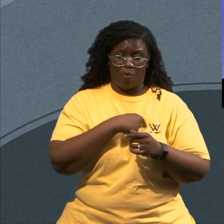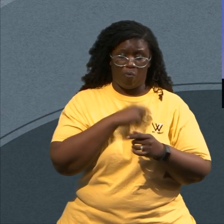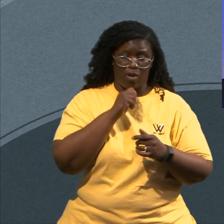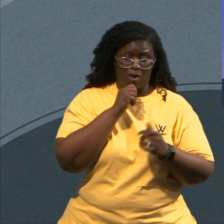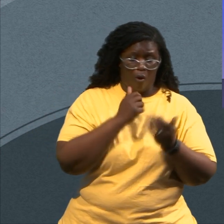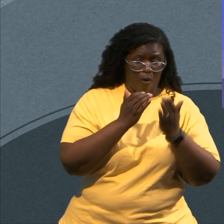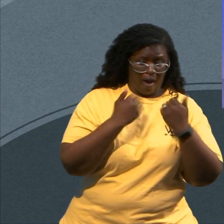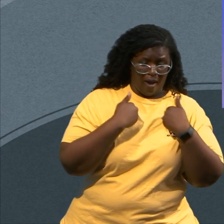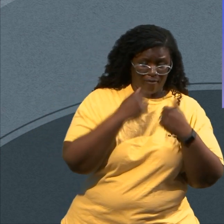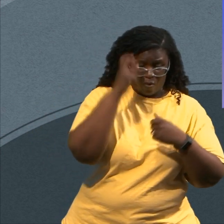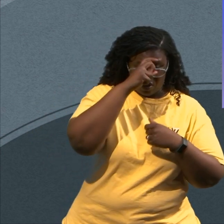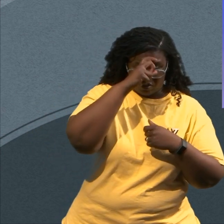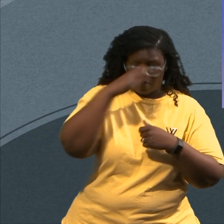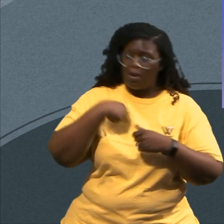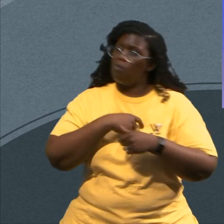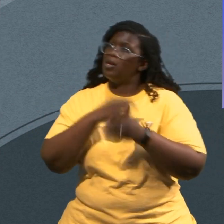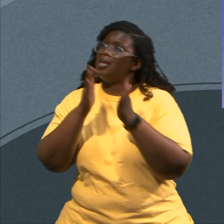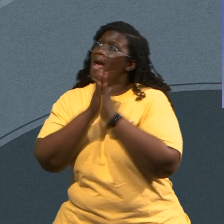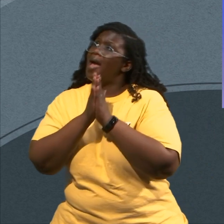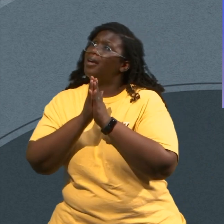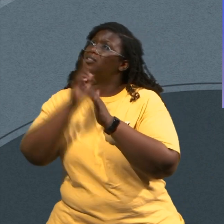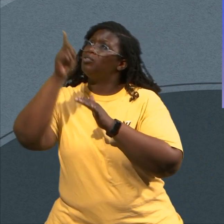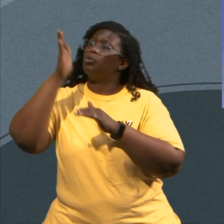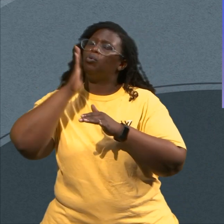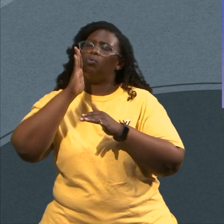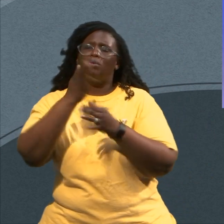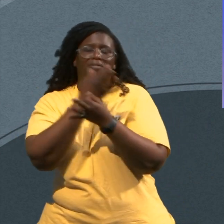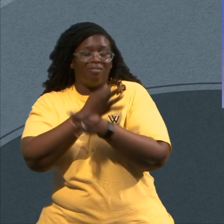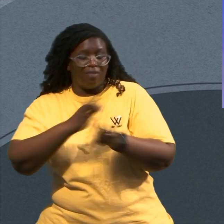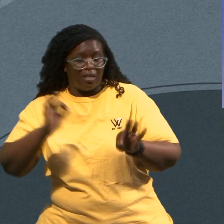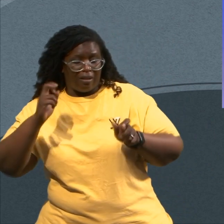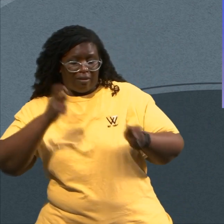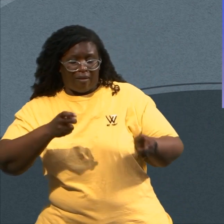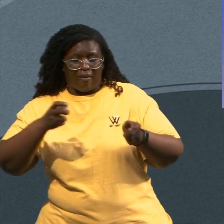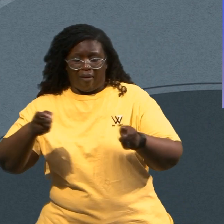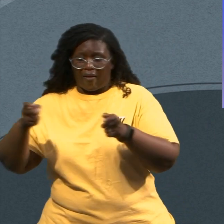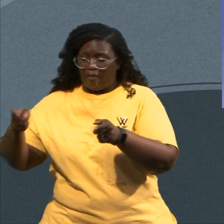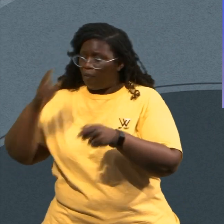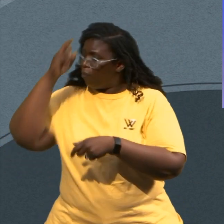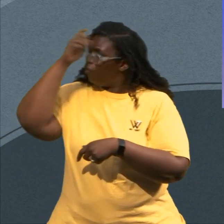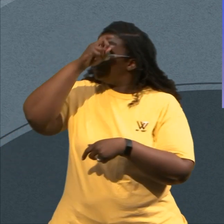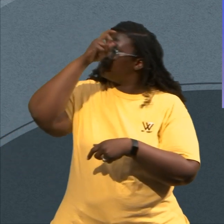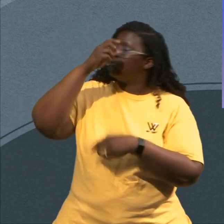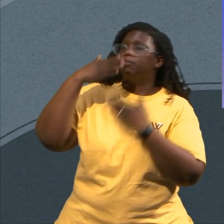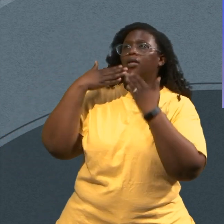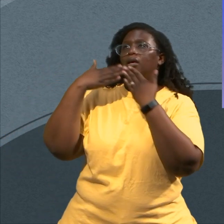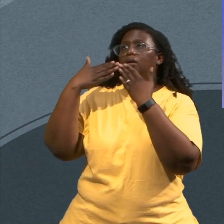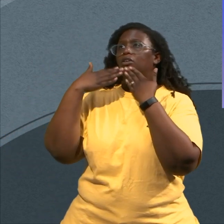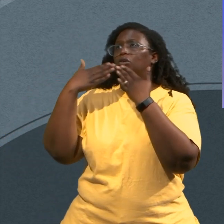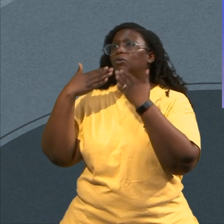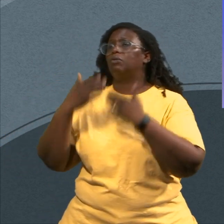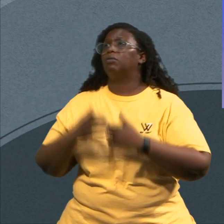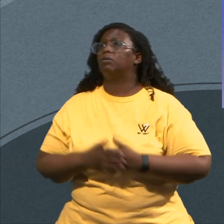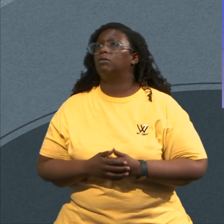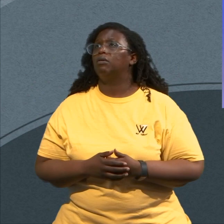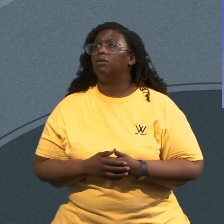won't hold back anything that is necessary for our success For our righteousness For our unity